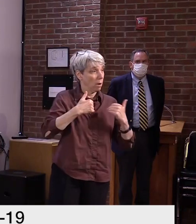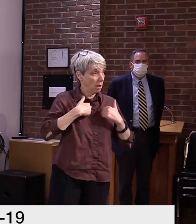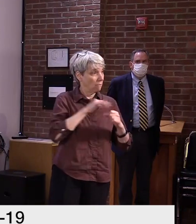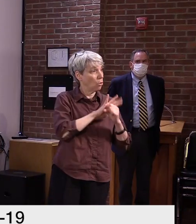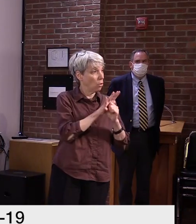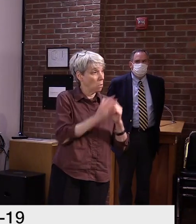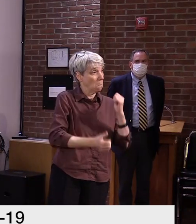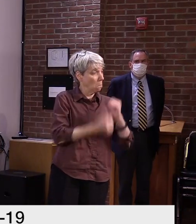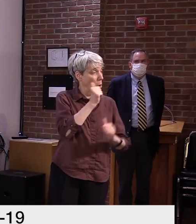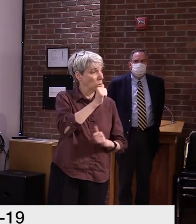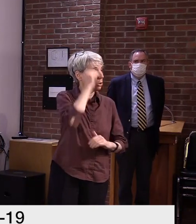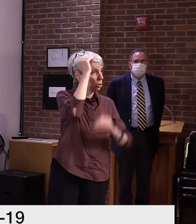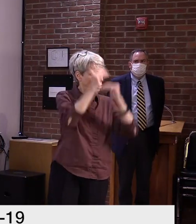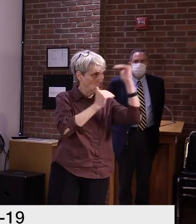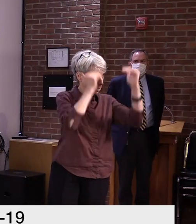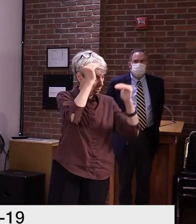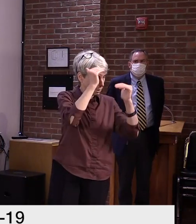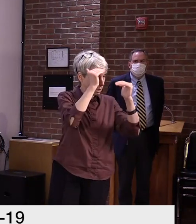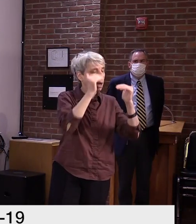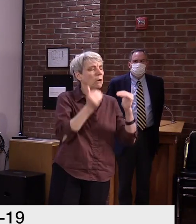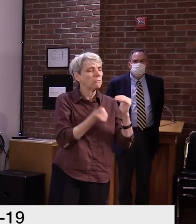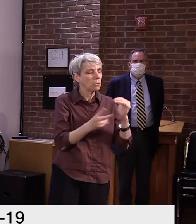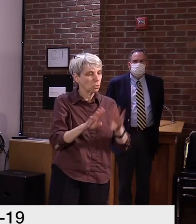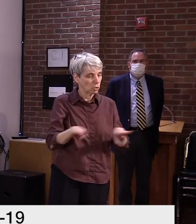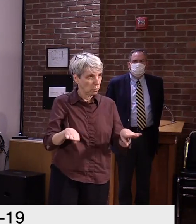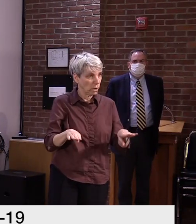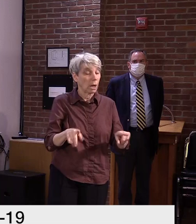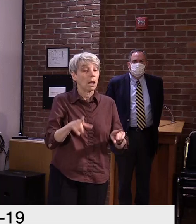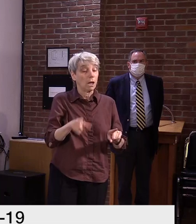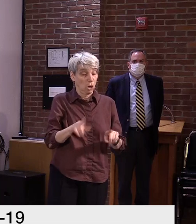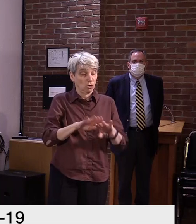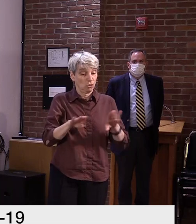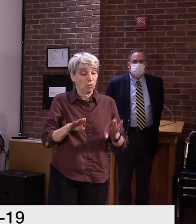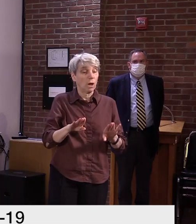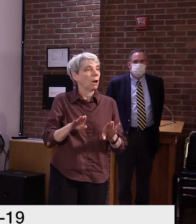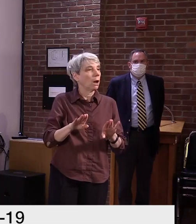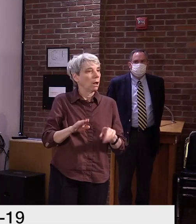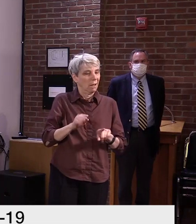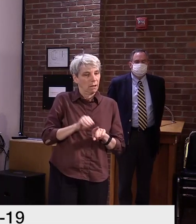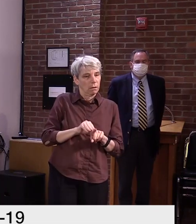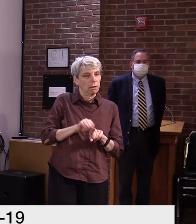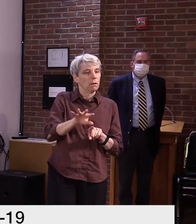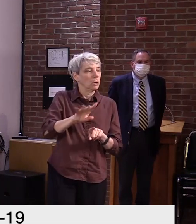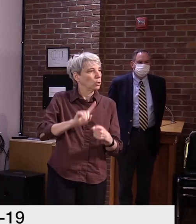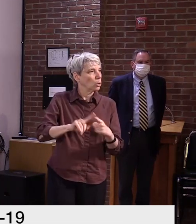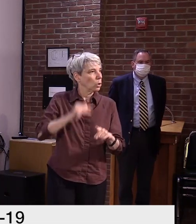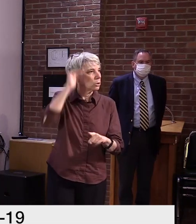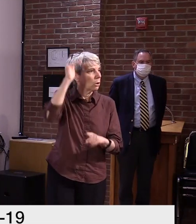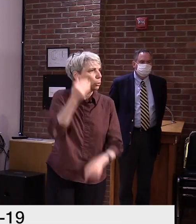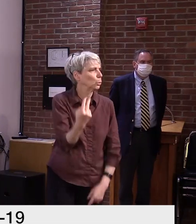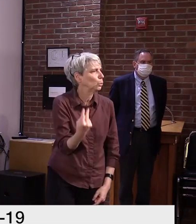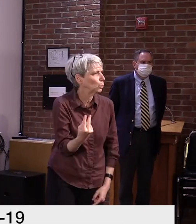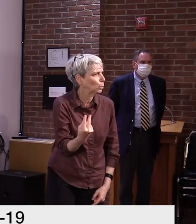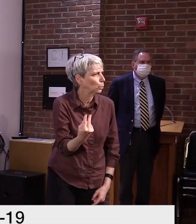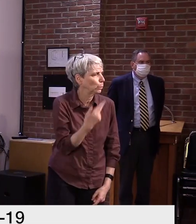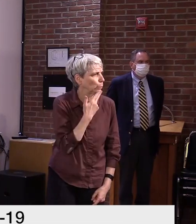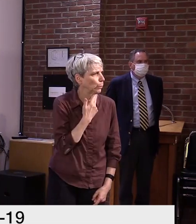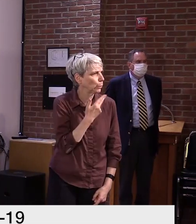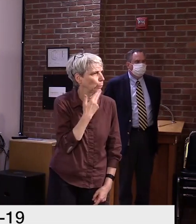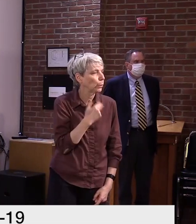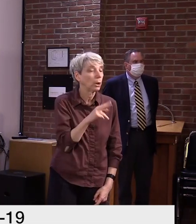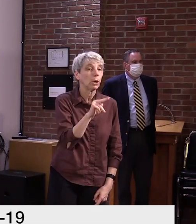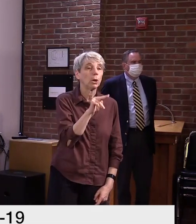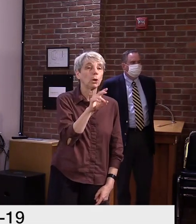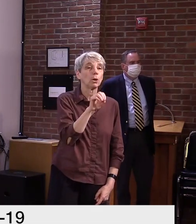that they suspected two children had transmitted potentially the virus to adults. In Norway, the Ministry of Health